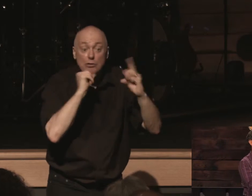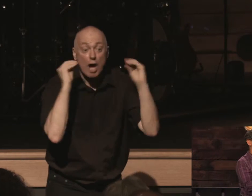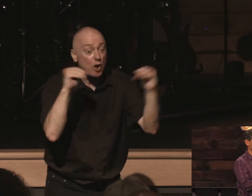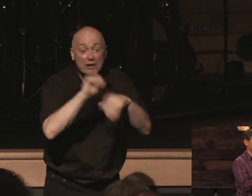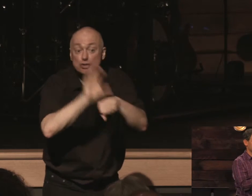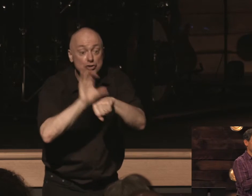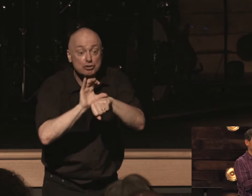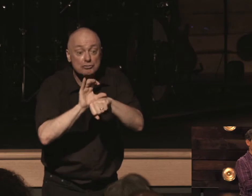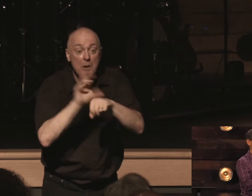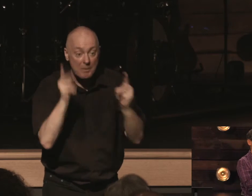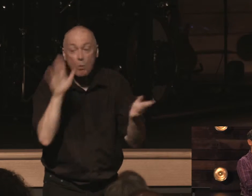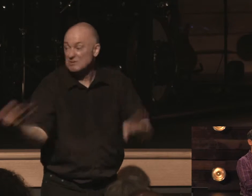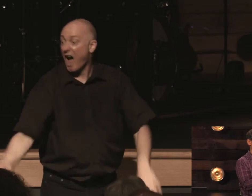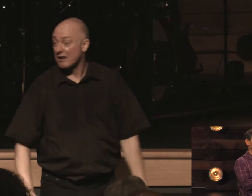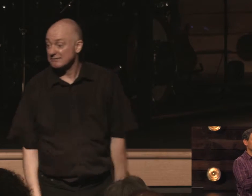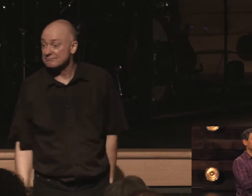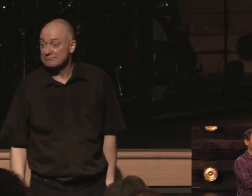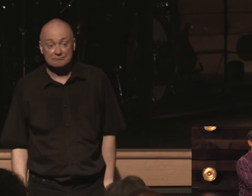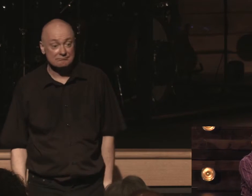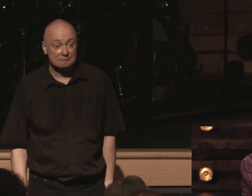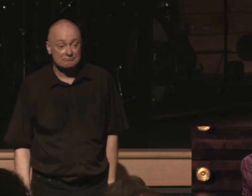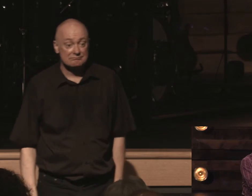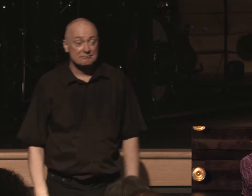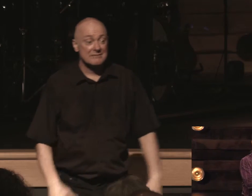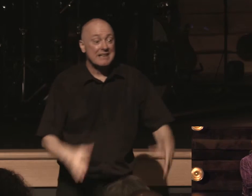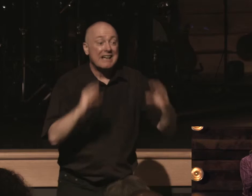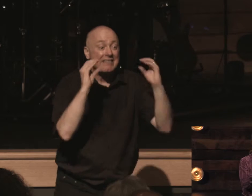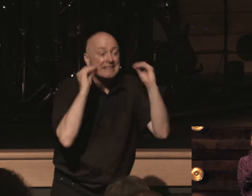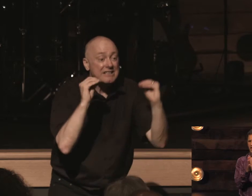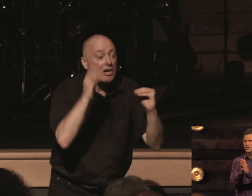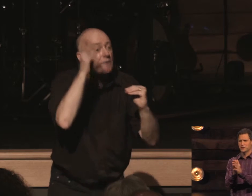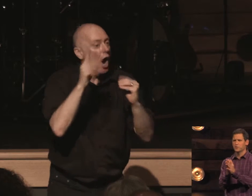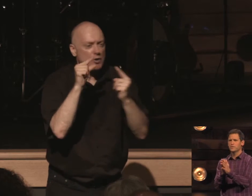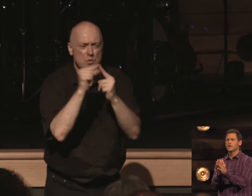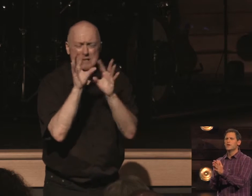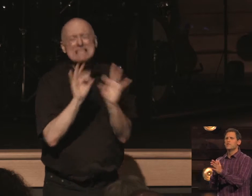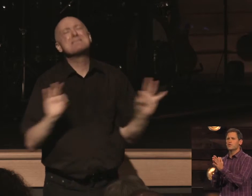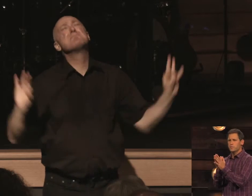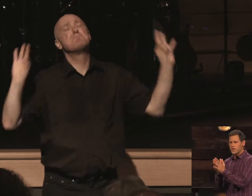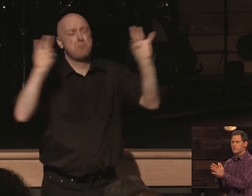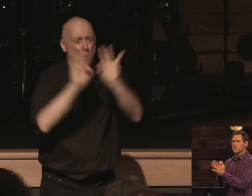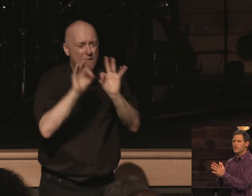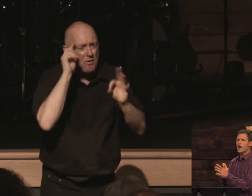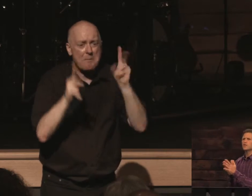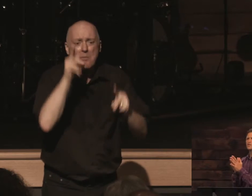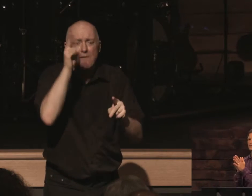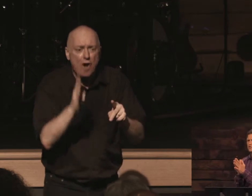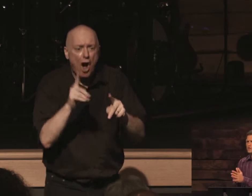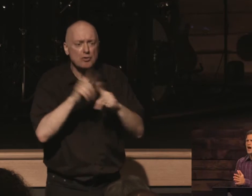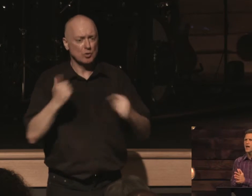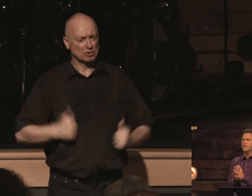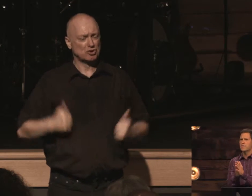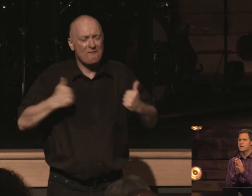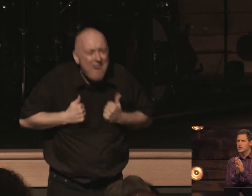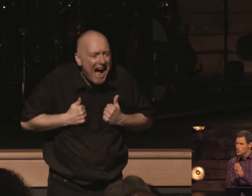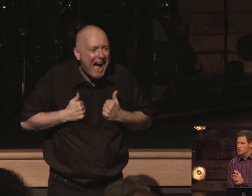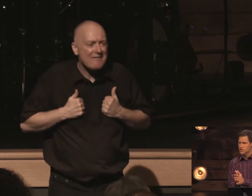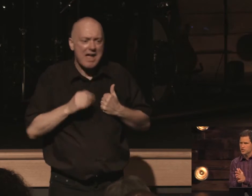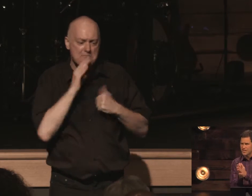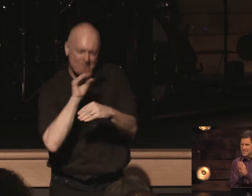die the teaching of god's word is essential for the people of god to survive and be nourished in